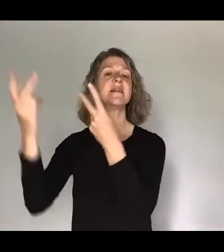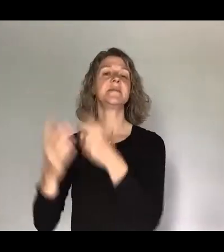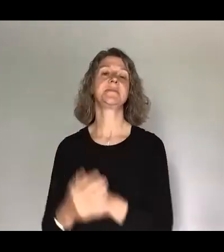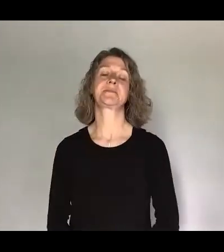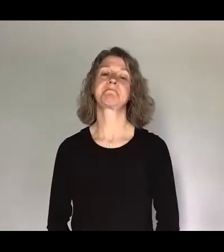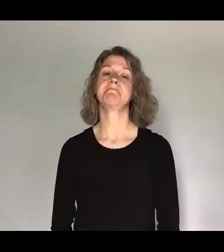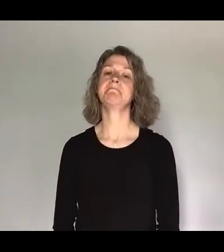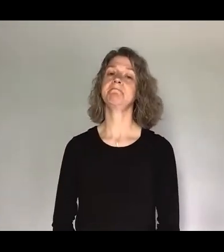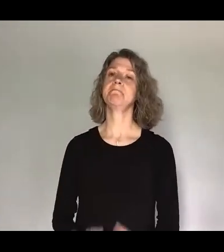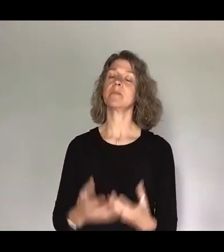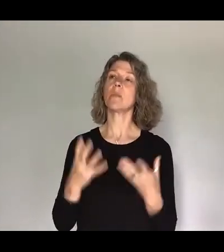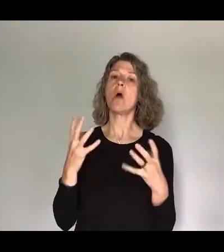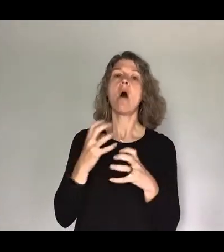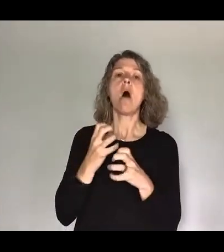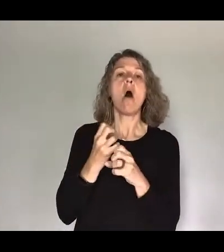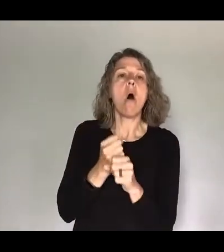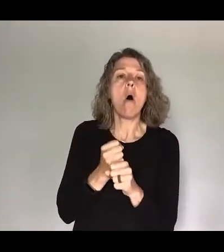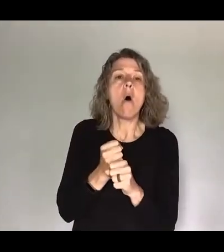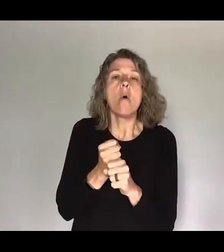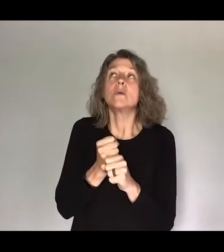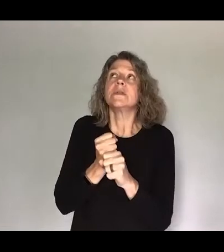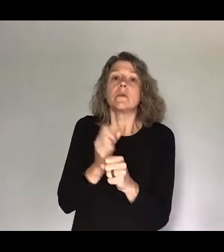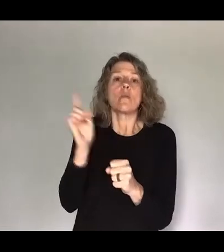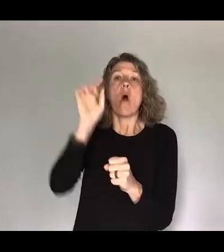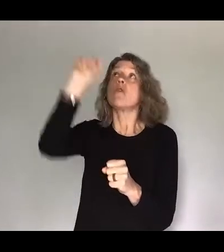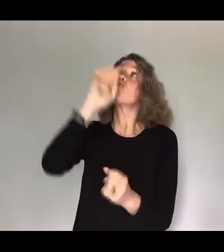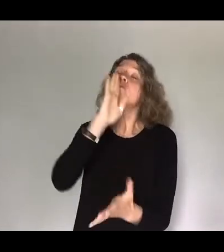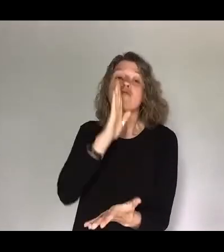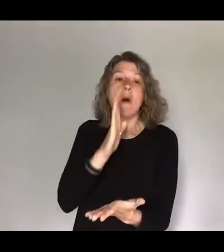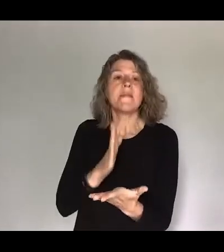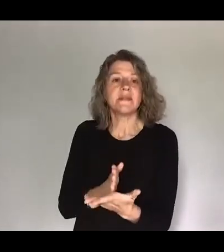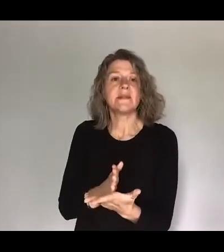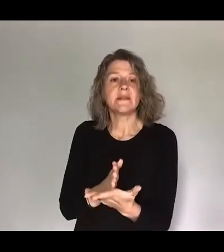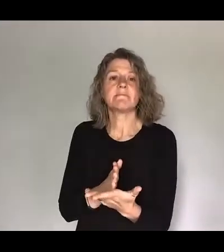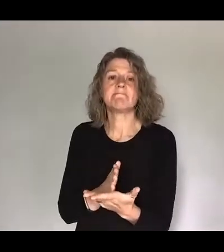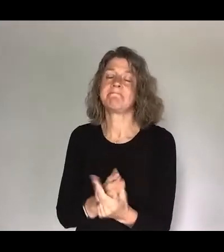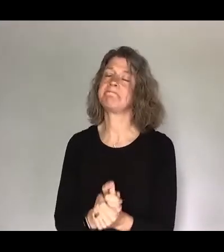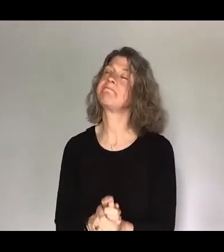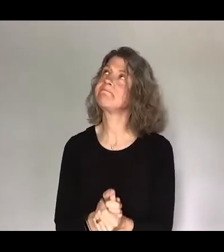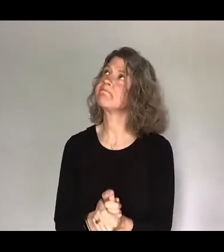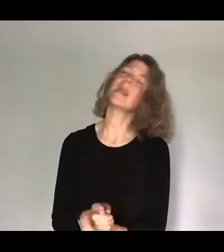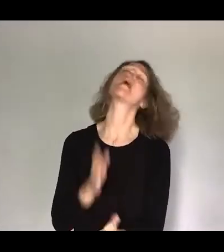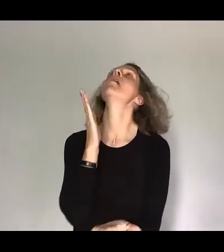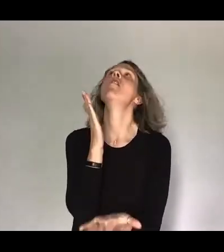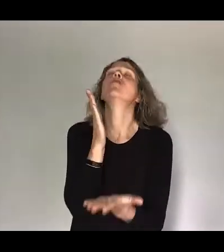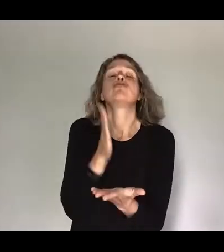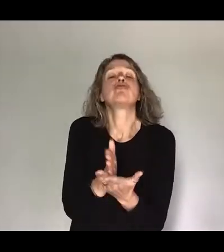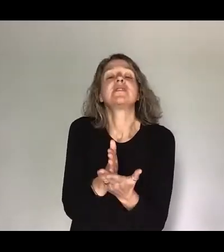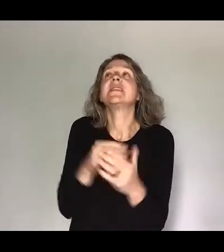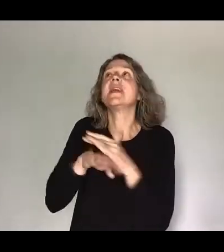promises Standing on Your promises Oh Jesus, trusting in Your